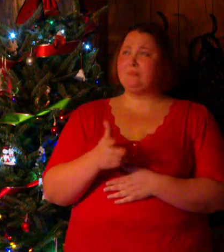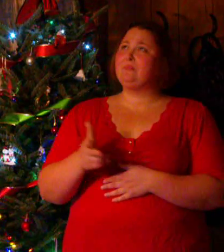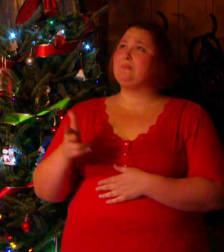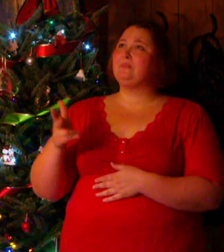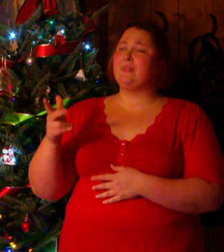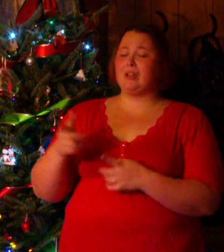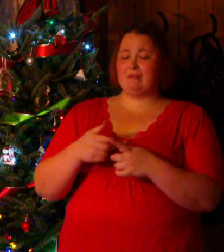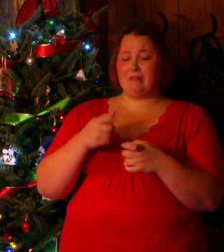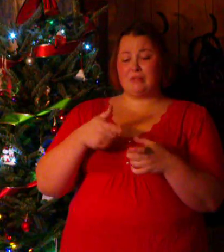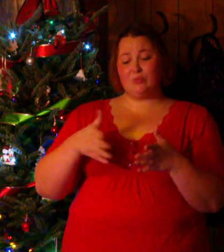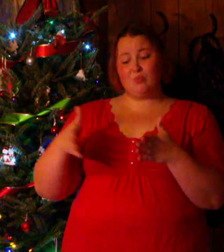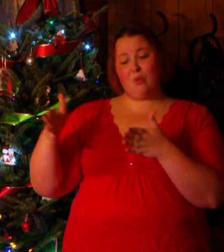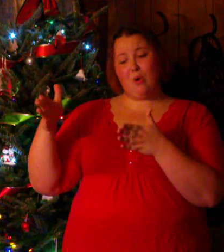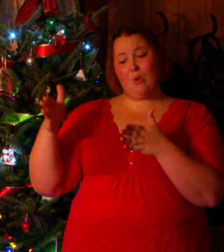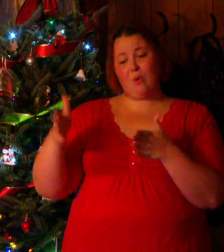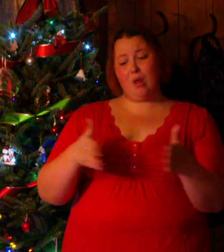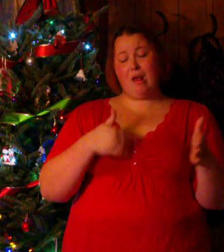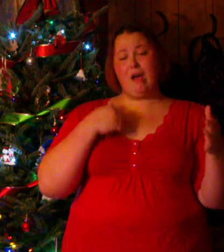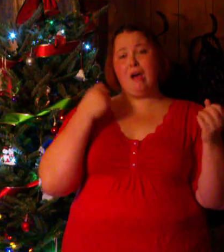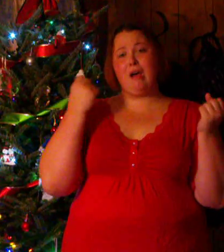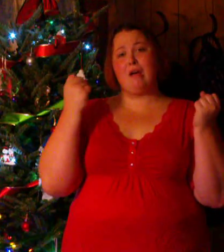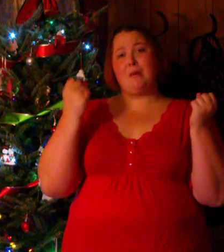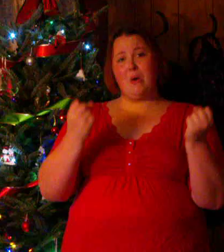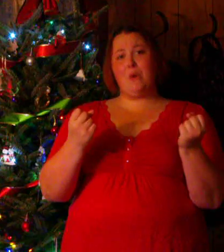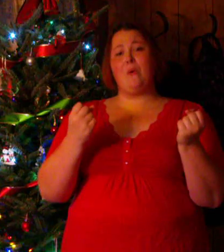this all I know Yes,